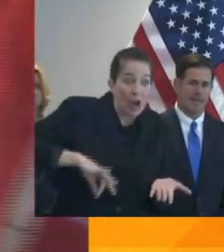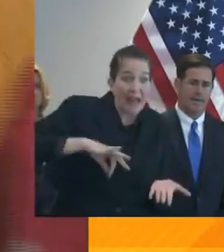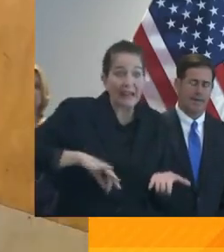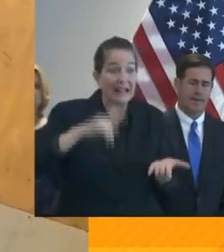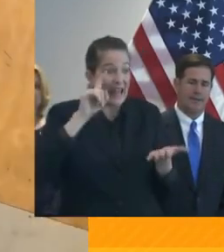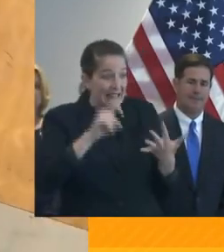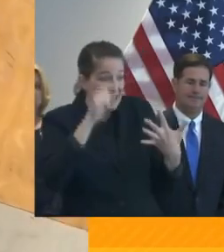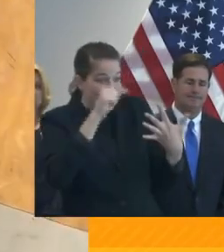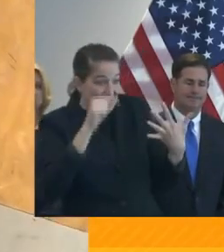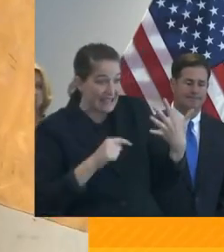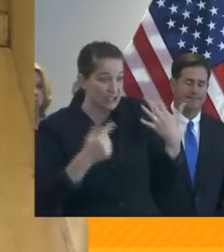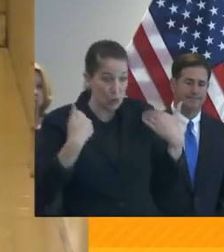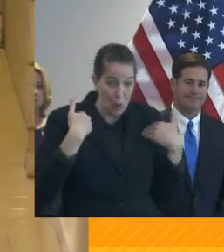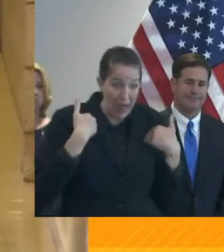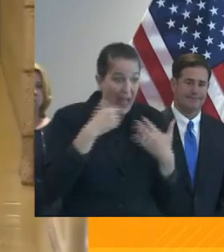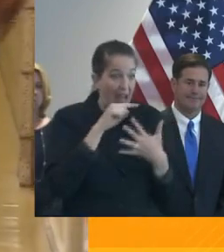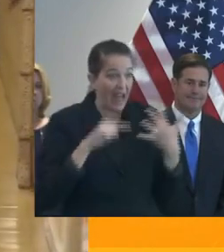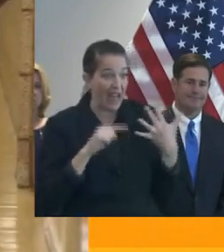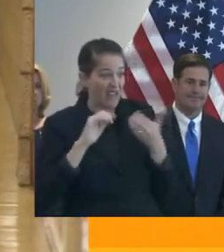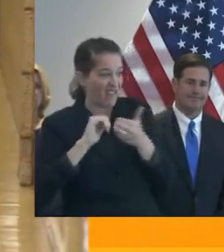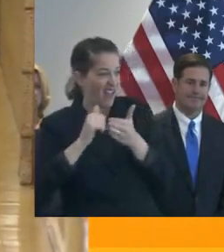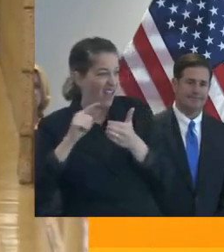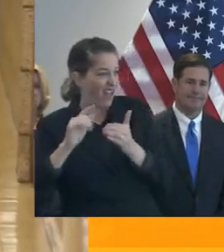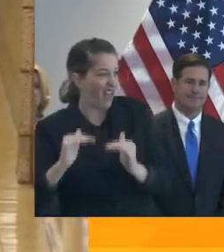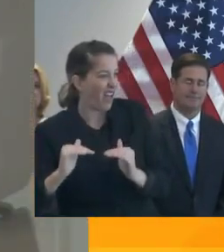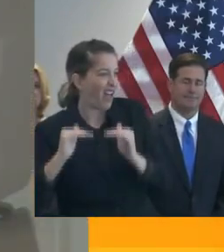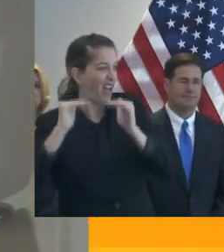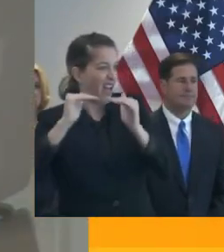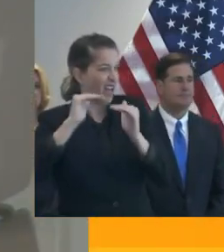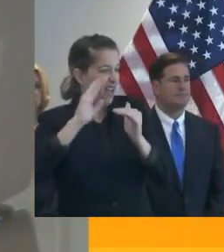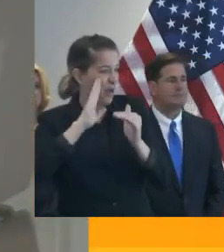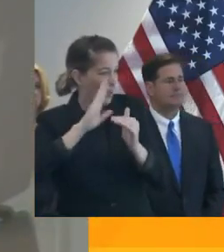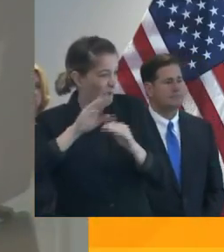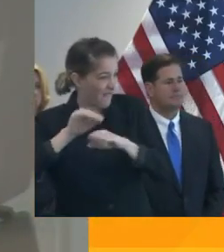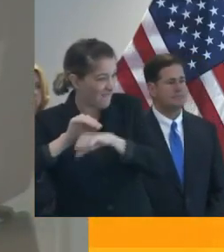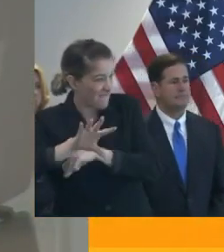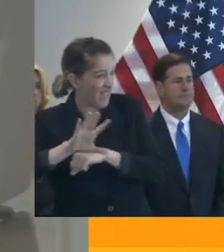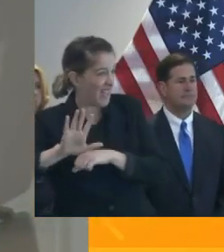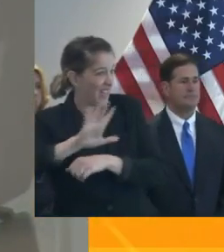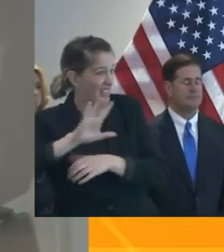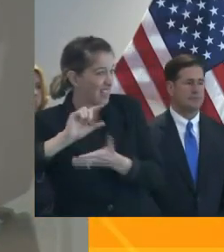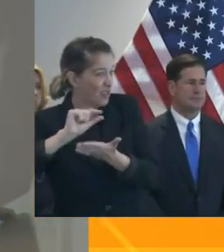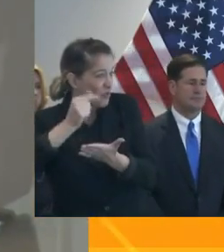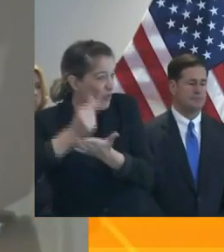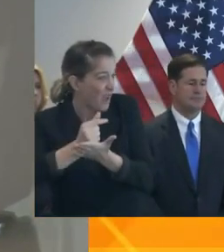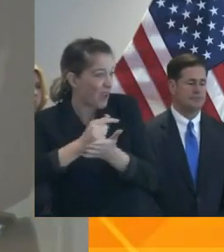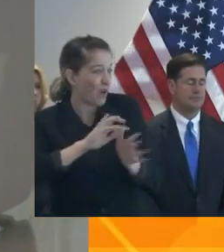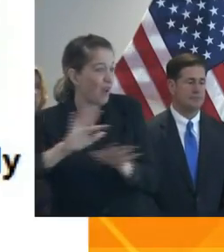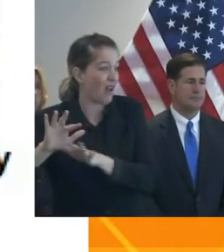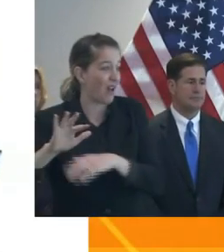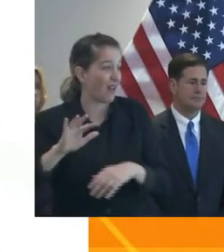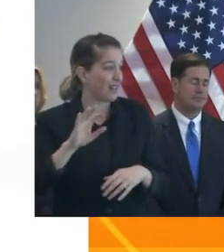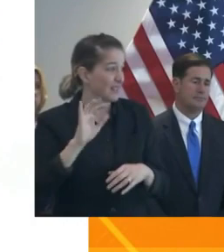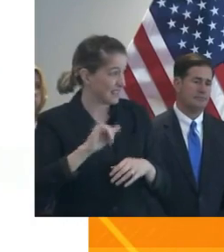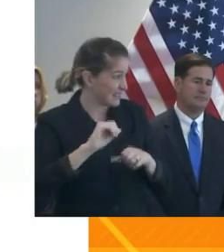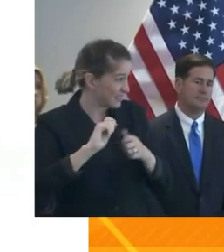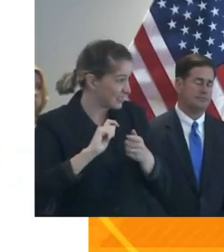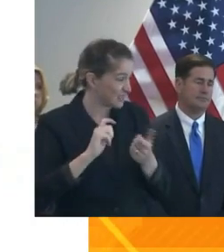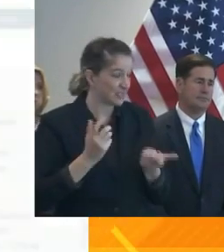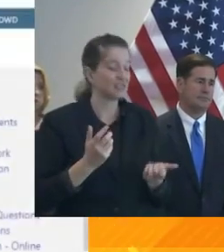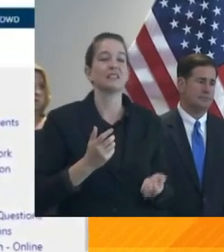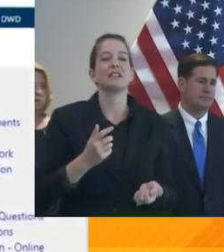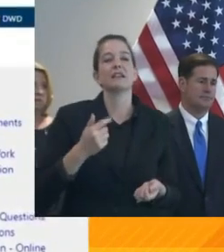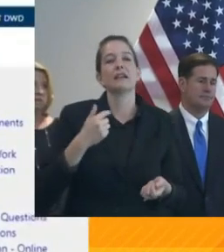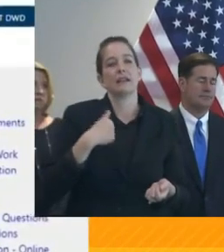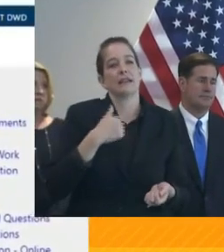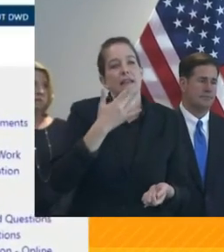change your world, the world of teachers? Well, I am thankful that we've been in very close communication with